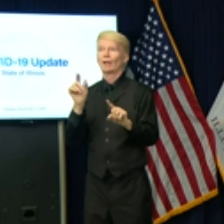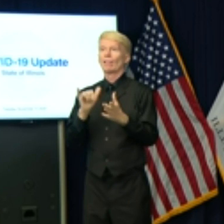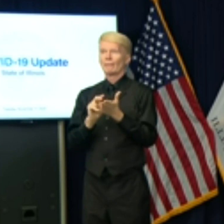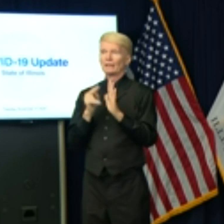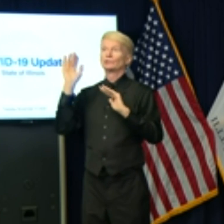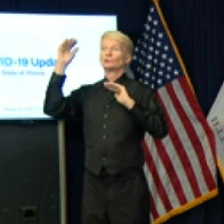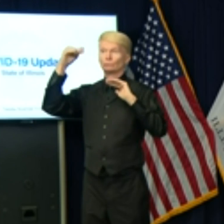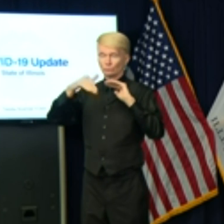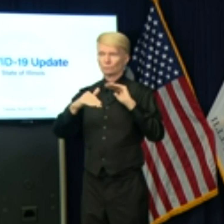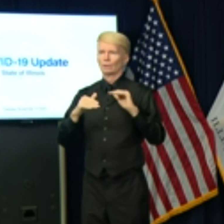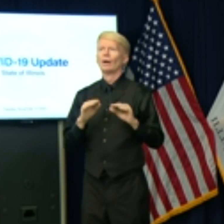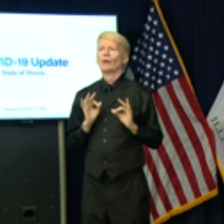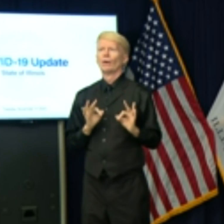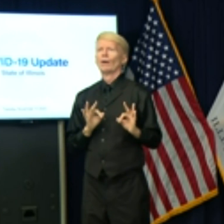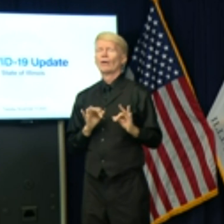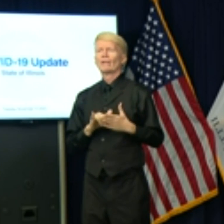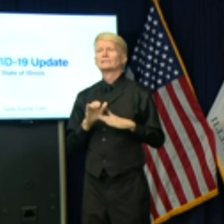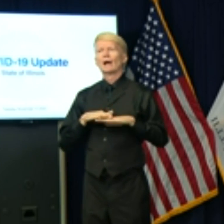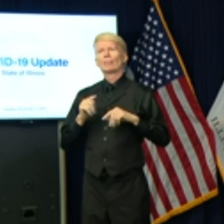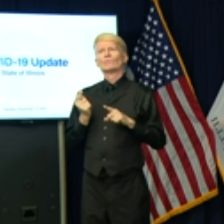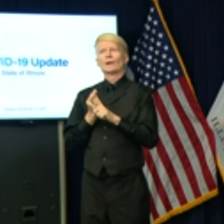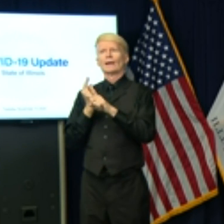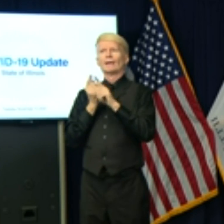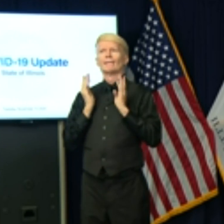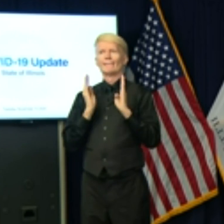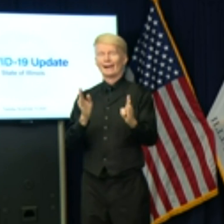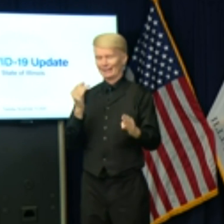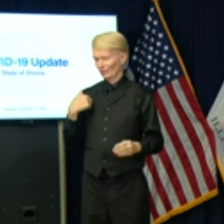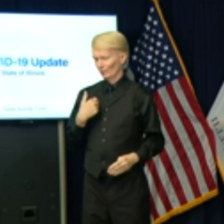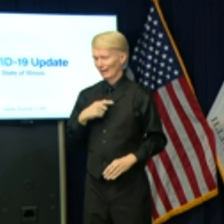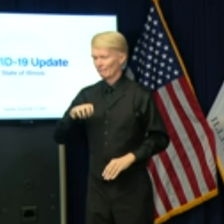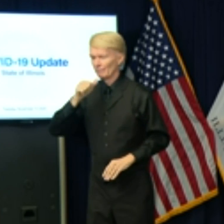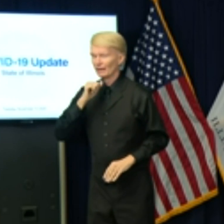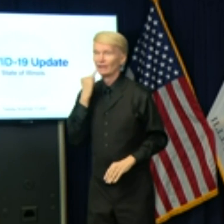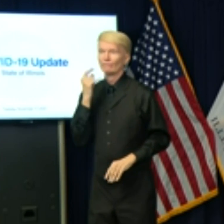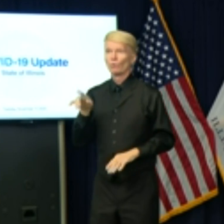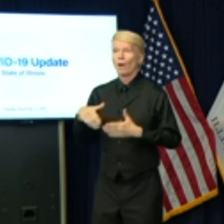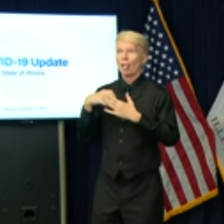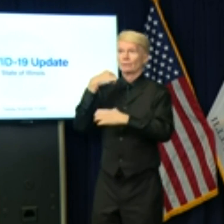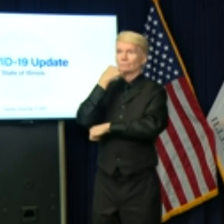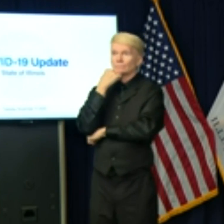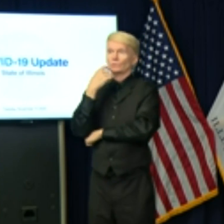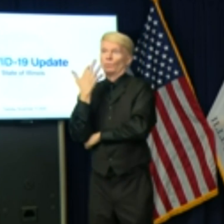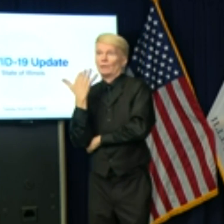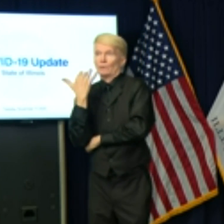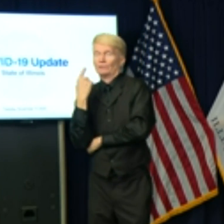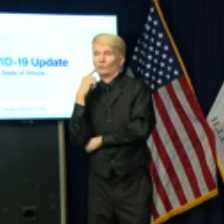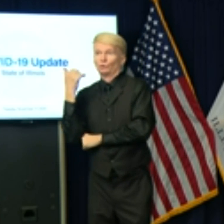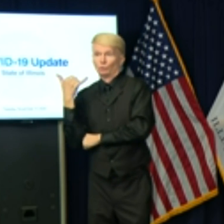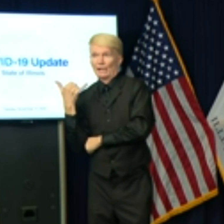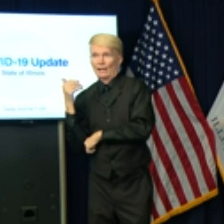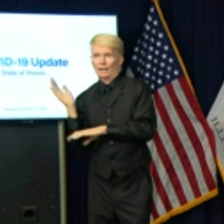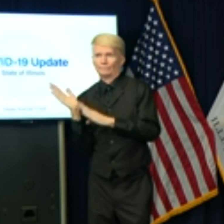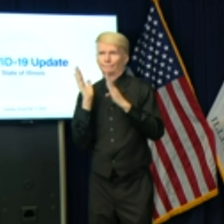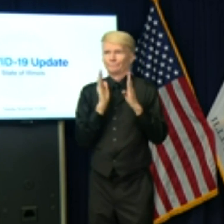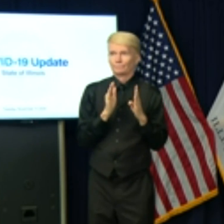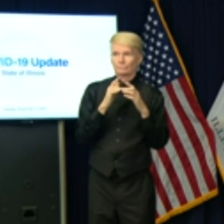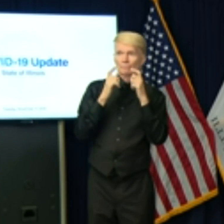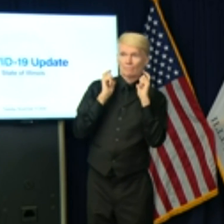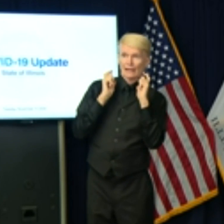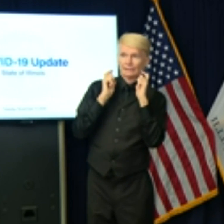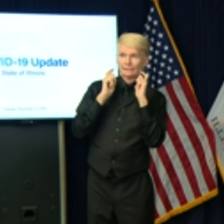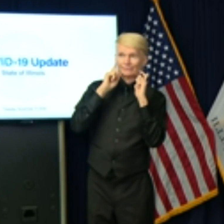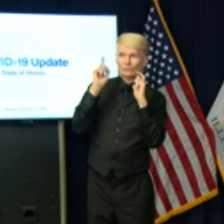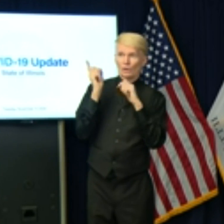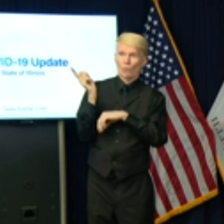we're on our way. We have to be patient because this is not something that if everybody just hunkers down for, you know, today, they, you know, wore the mask, you know,